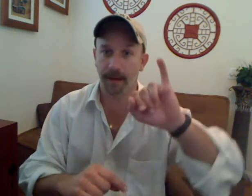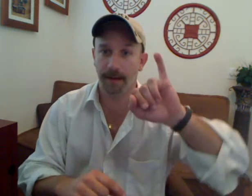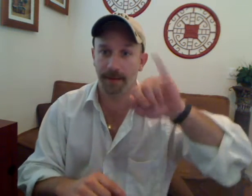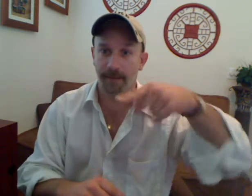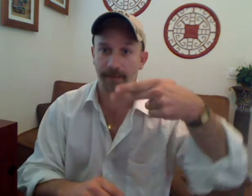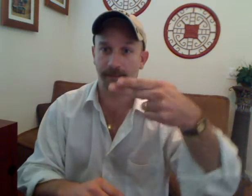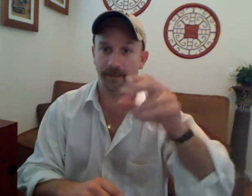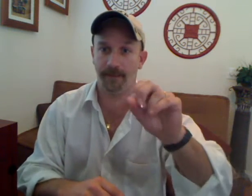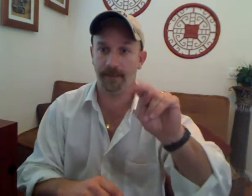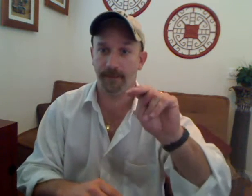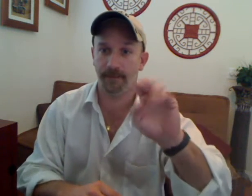into the land.